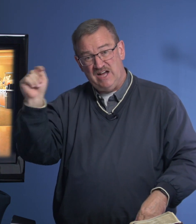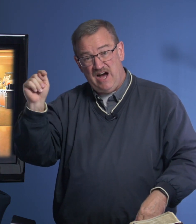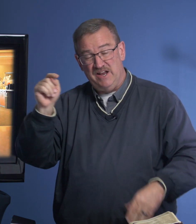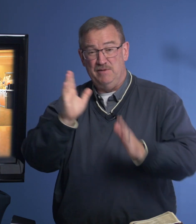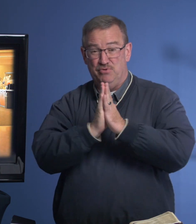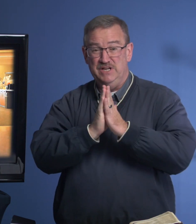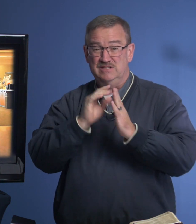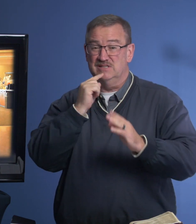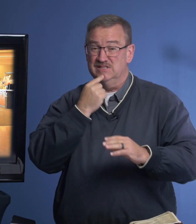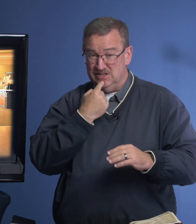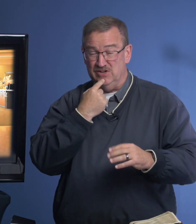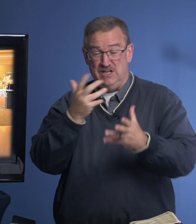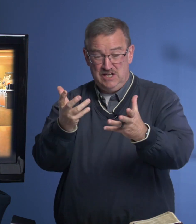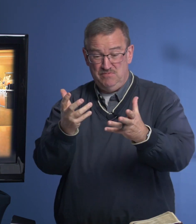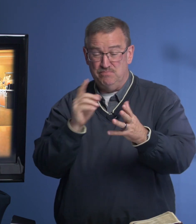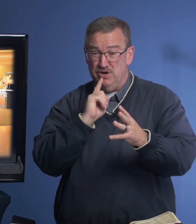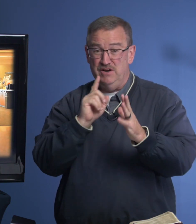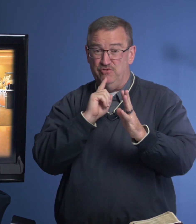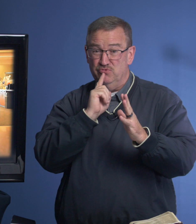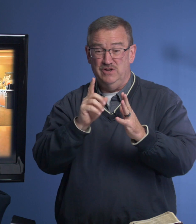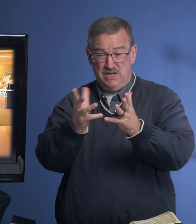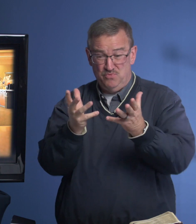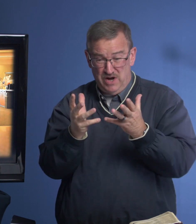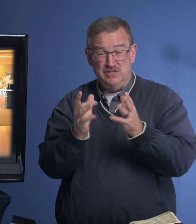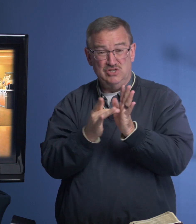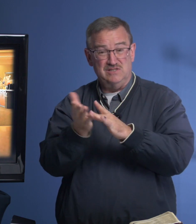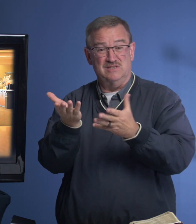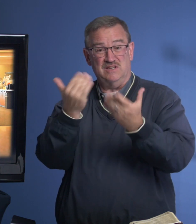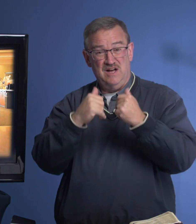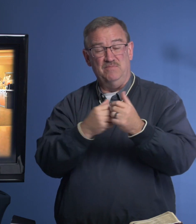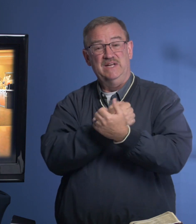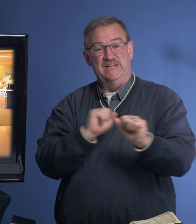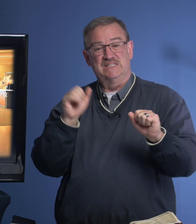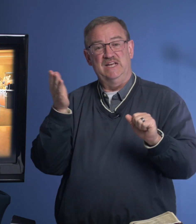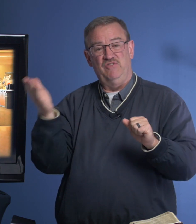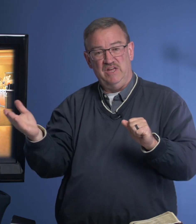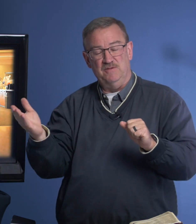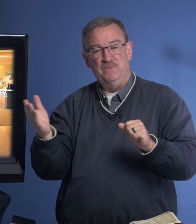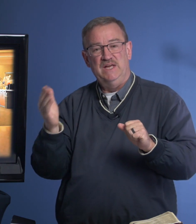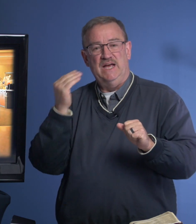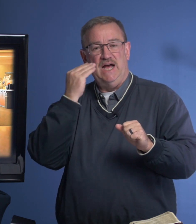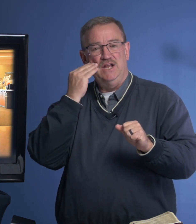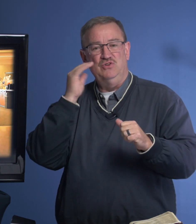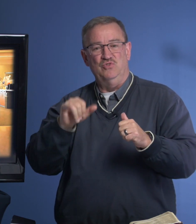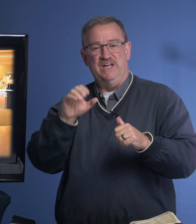Scott, had prayed sincerely. He prayed for real. He wanted Jesus to come and save him. And I knew that